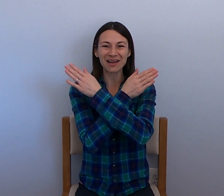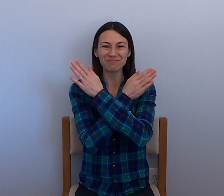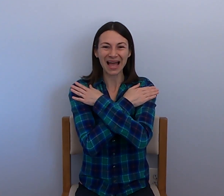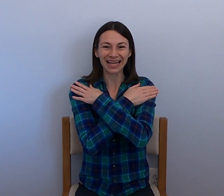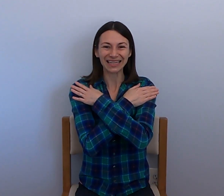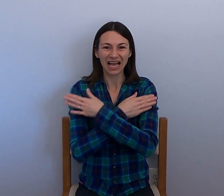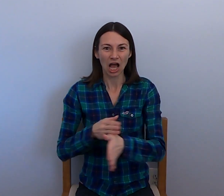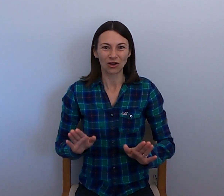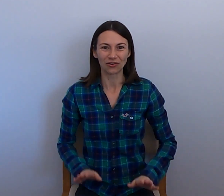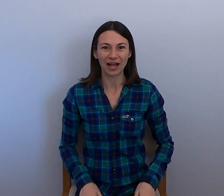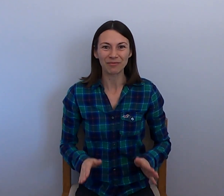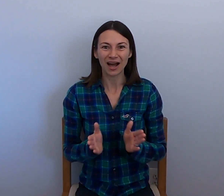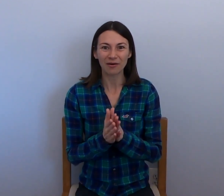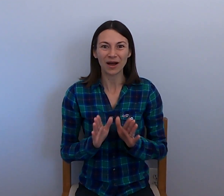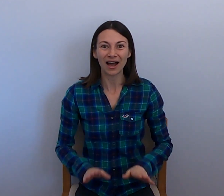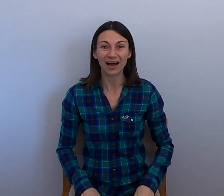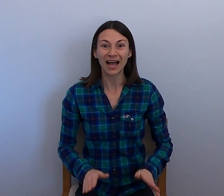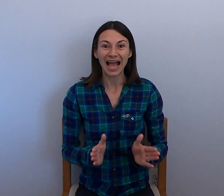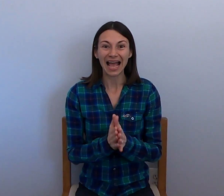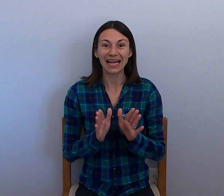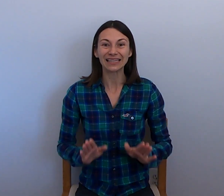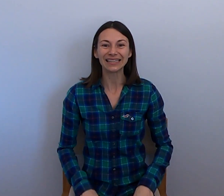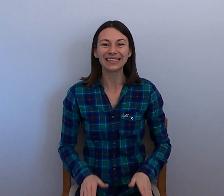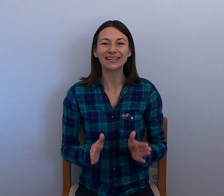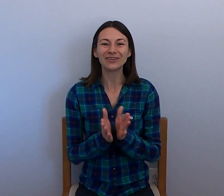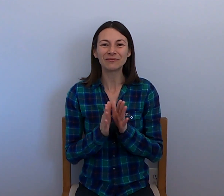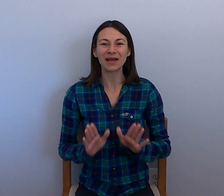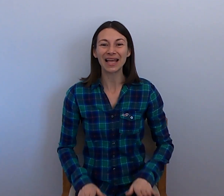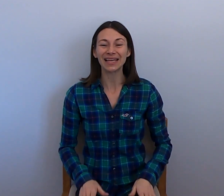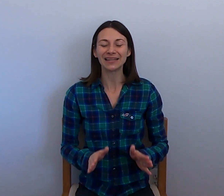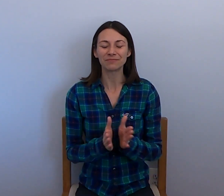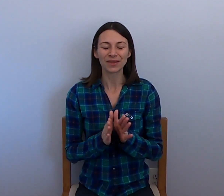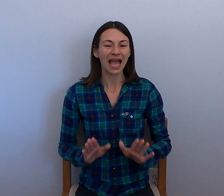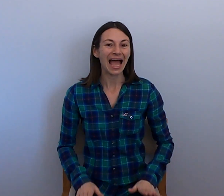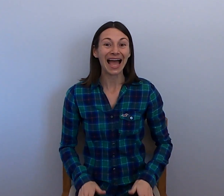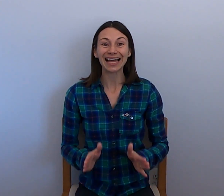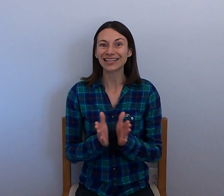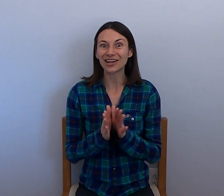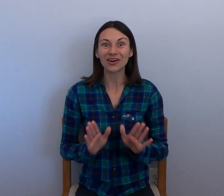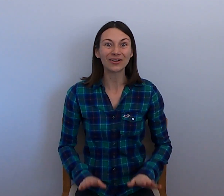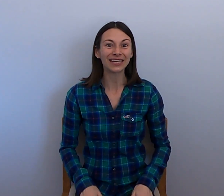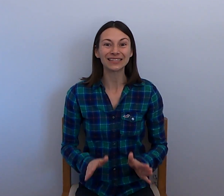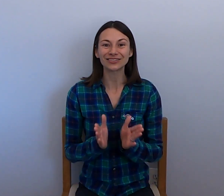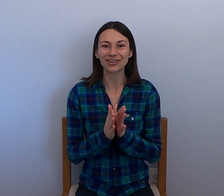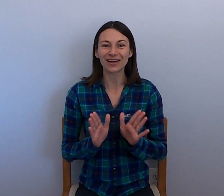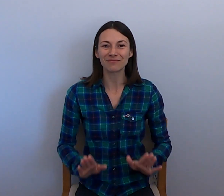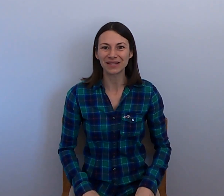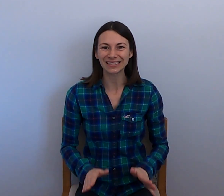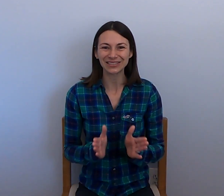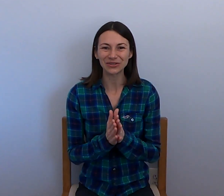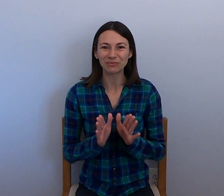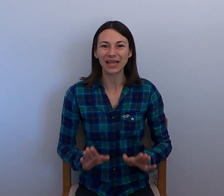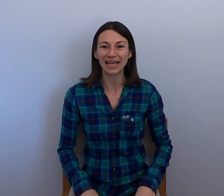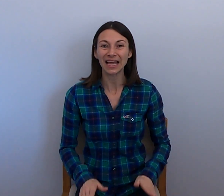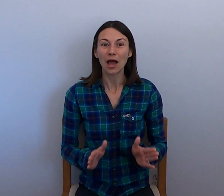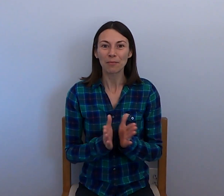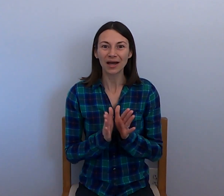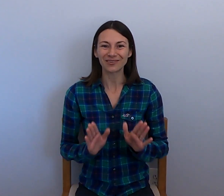pat, pat. Grandpapa and little May had no instruments to play, but